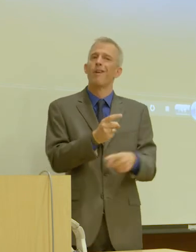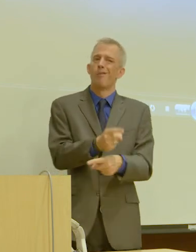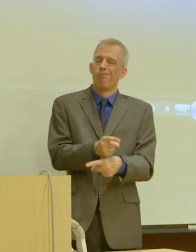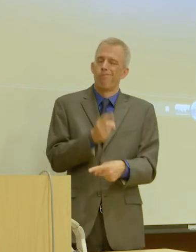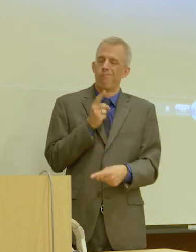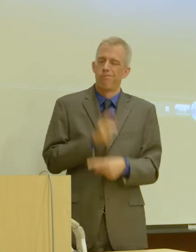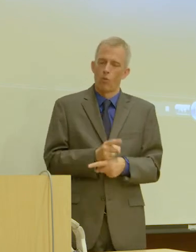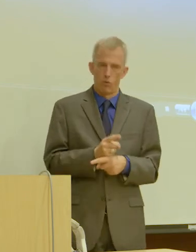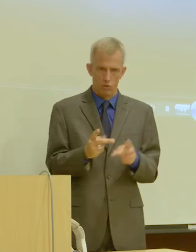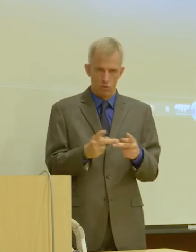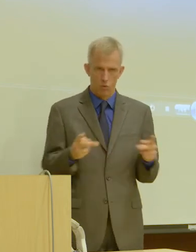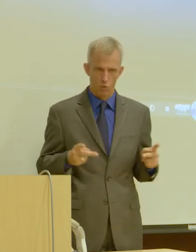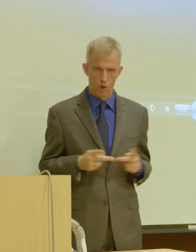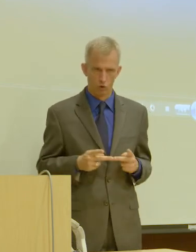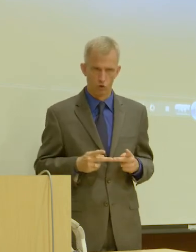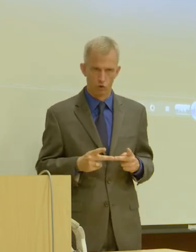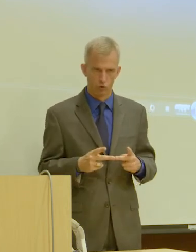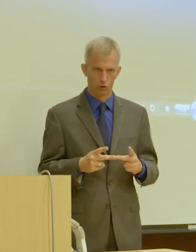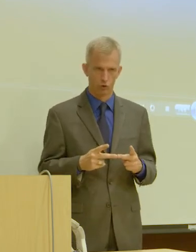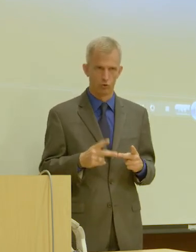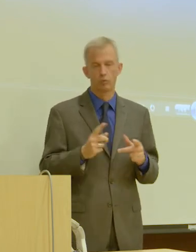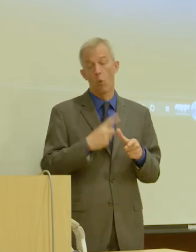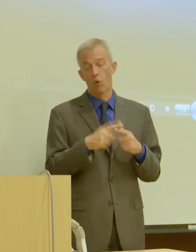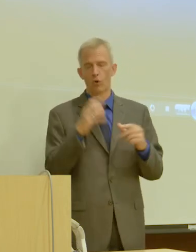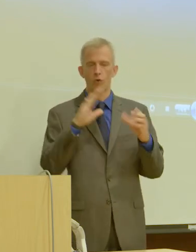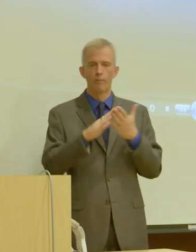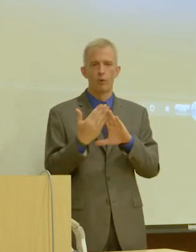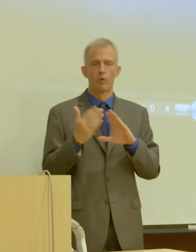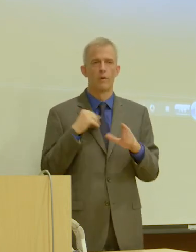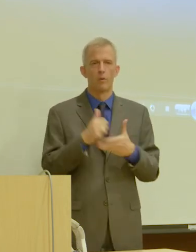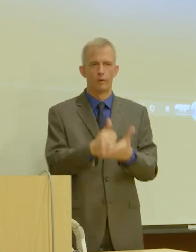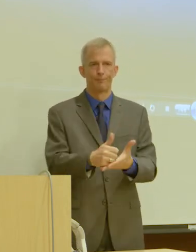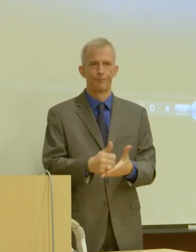location or community that's going to help you.